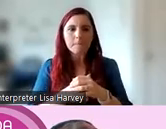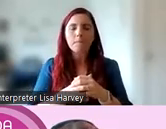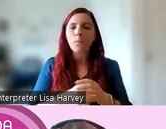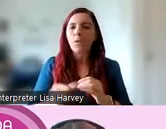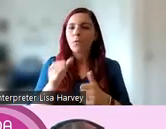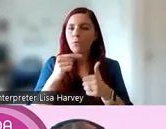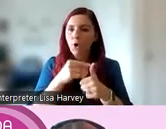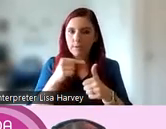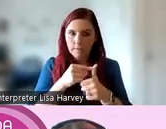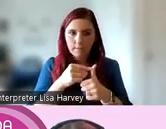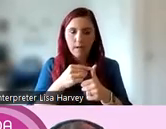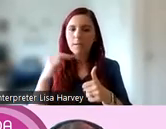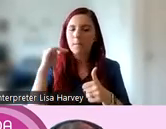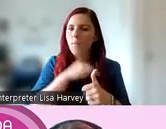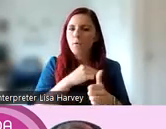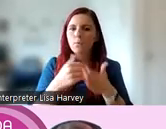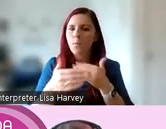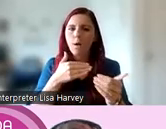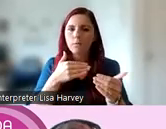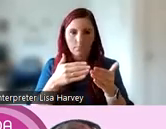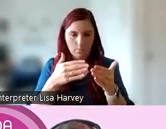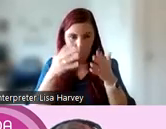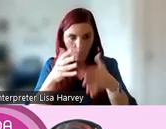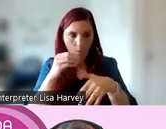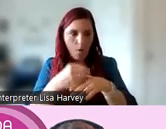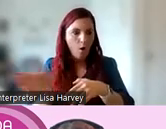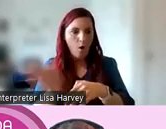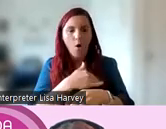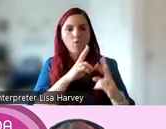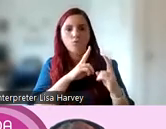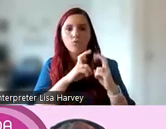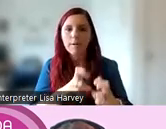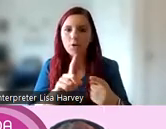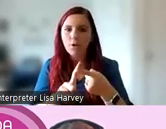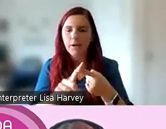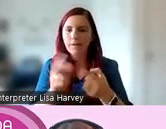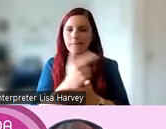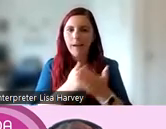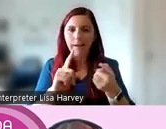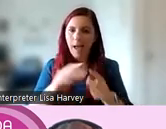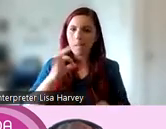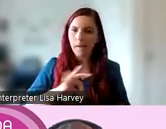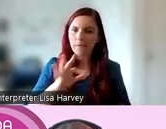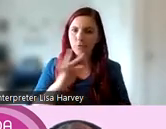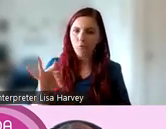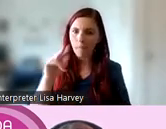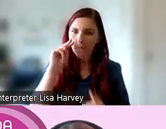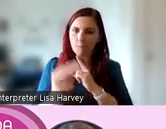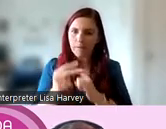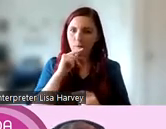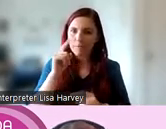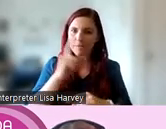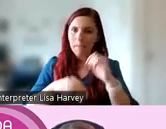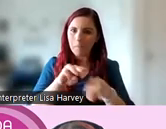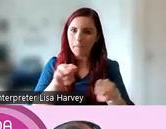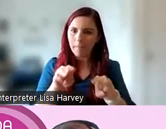first of all, it's important to emphasize that all research and design can benefit from the voice of disabled people. And